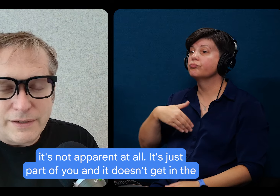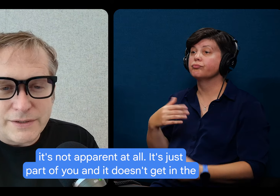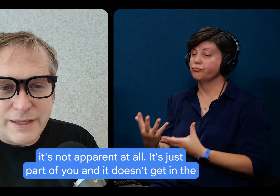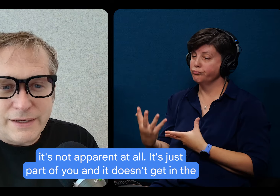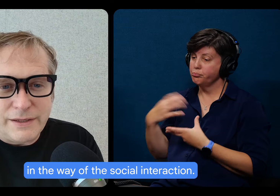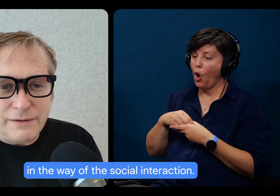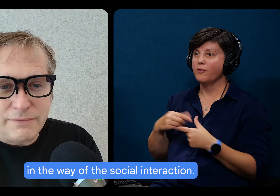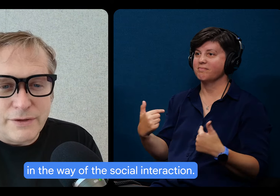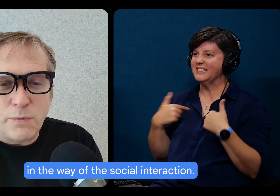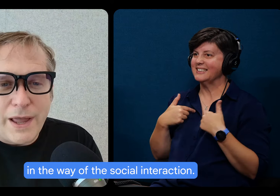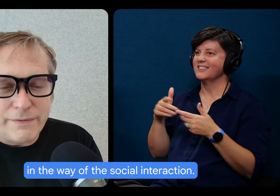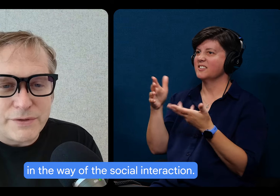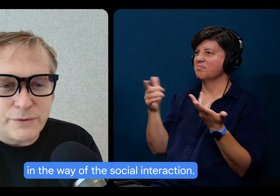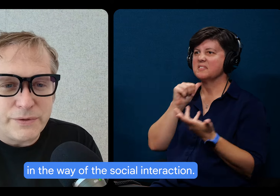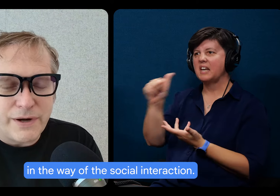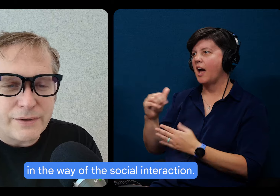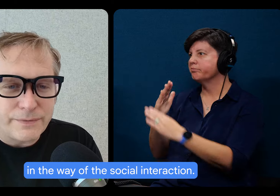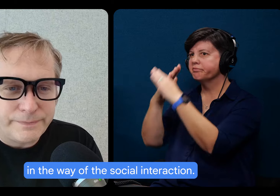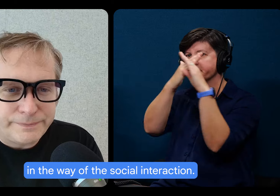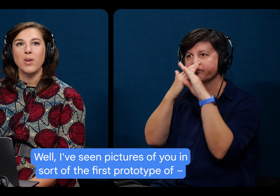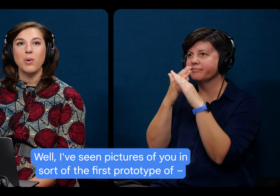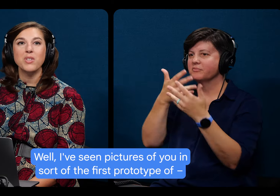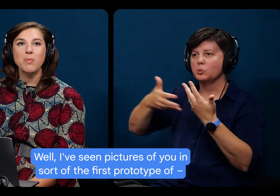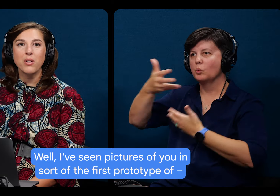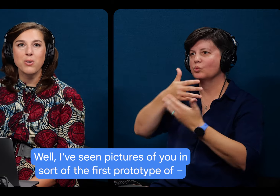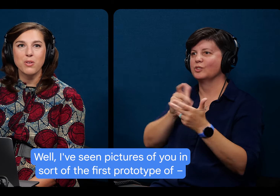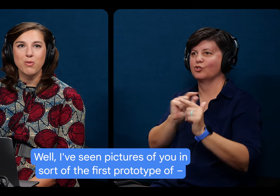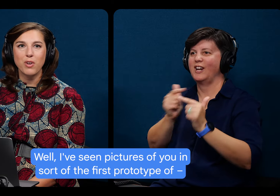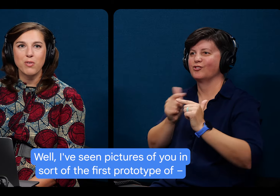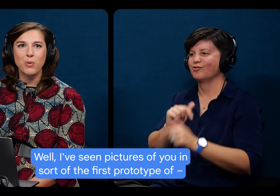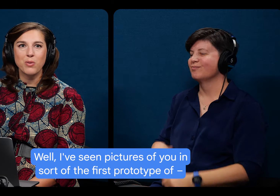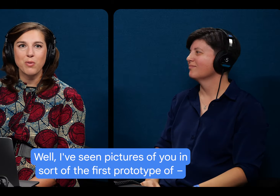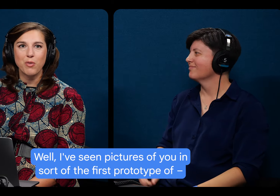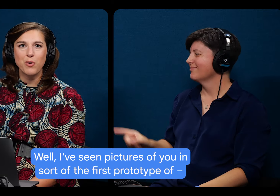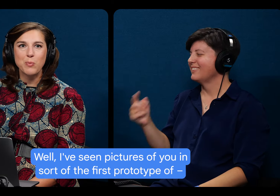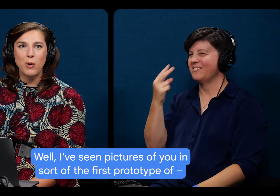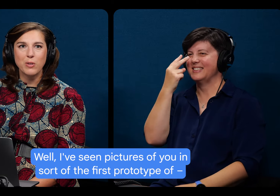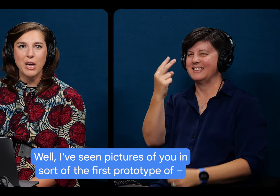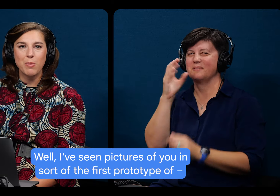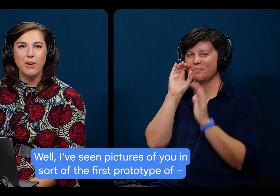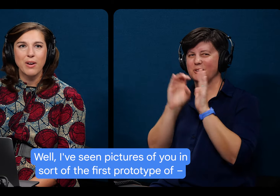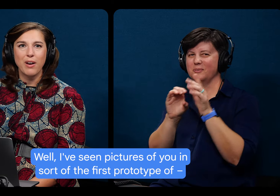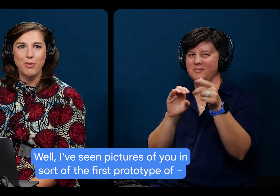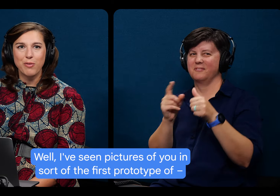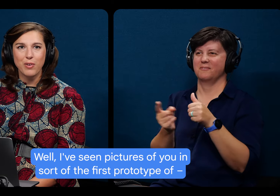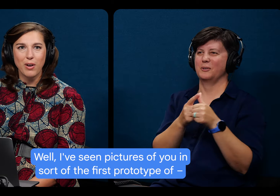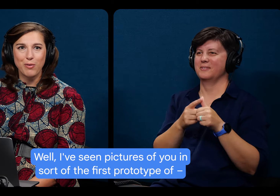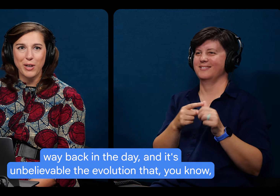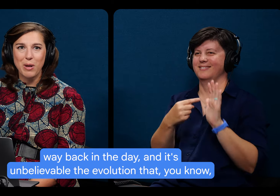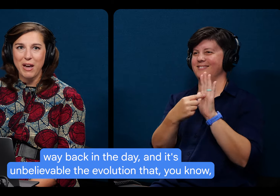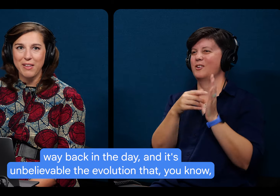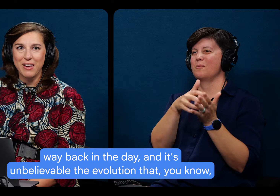you. And it doesn't get in the in the way of the social interaction. Well, I've seen pictures of you in sort of the first prototype of